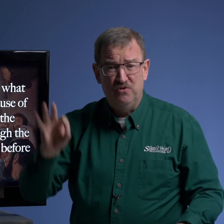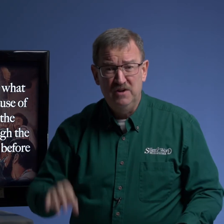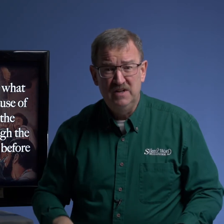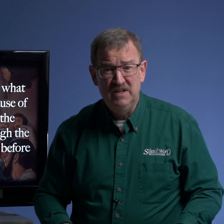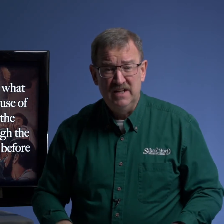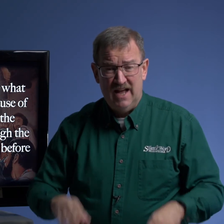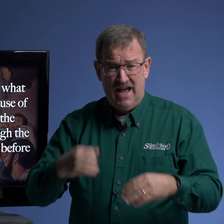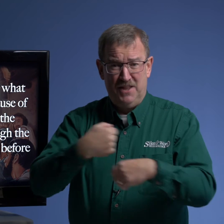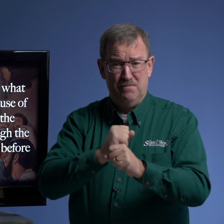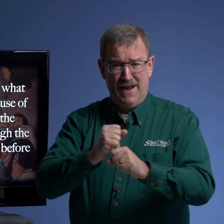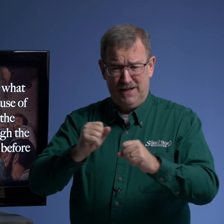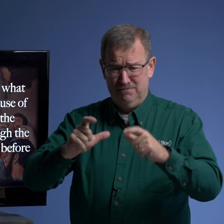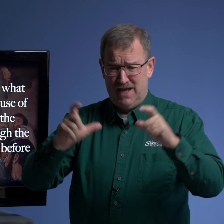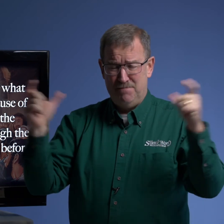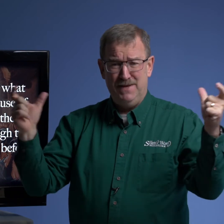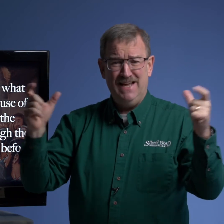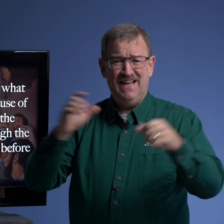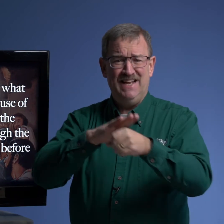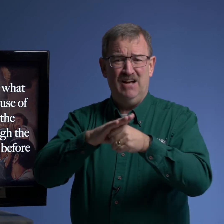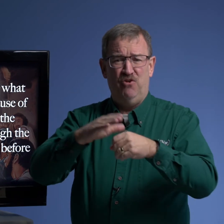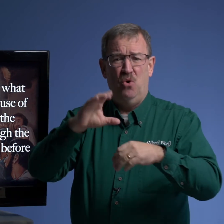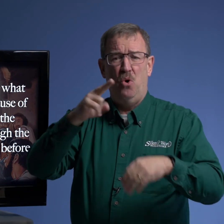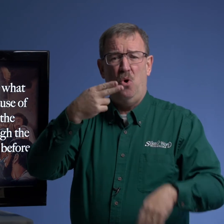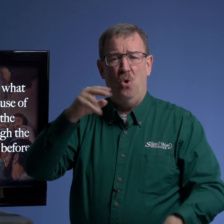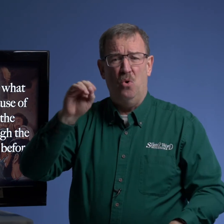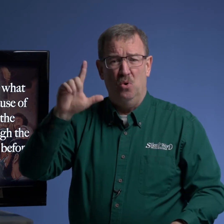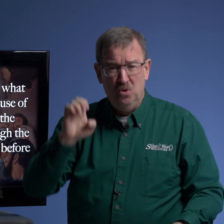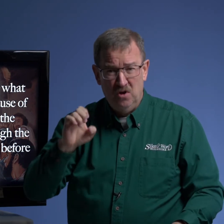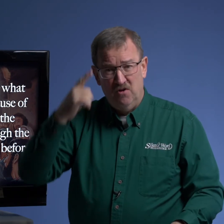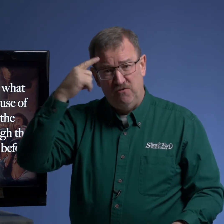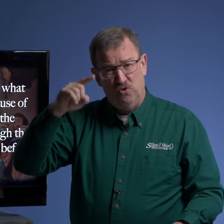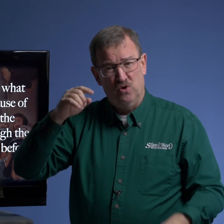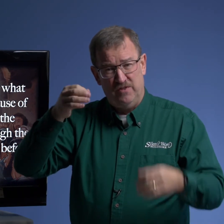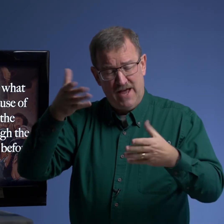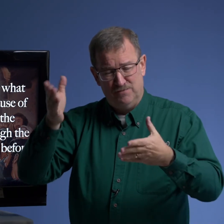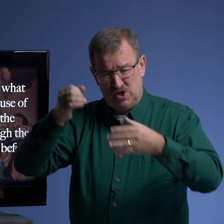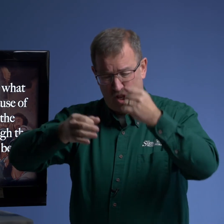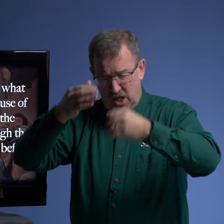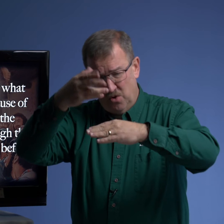and they're making a big enough hole for them to lower